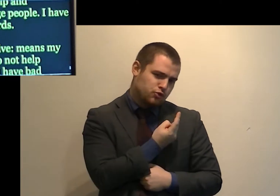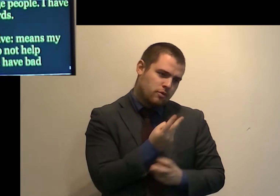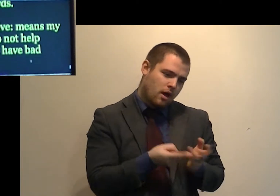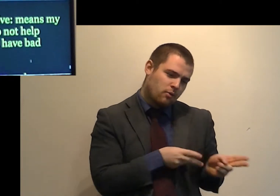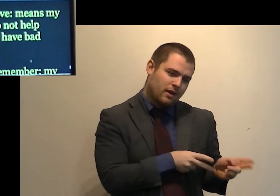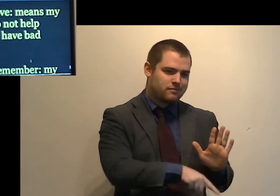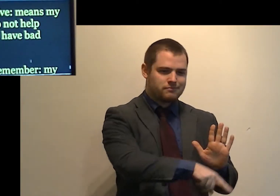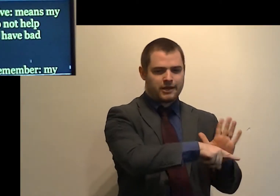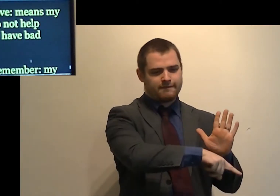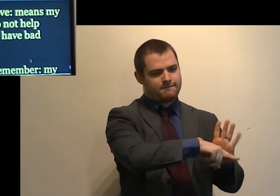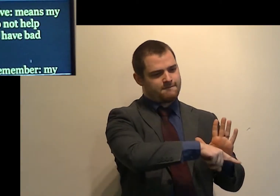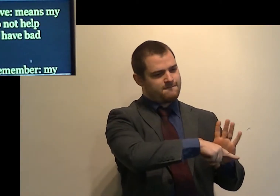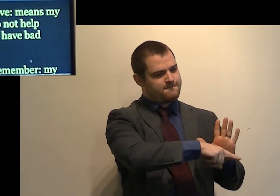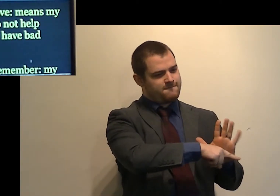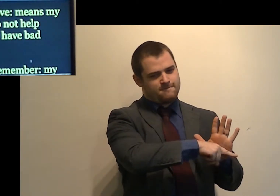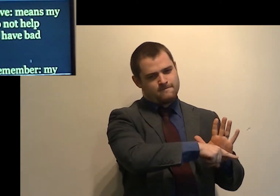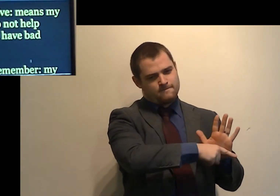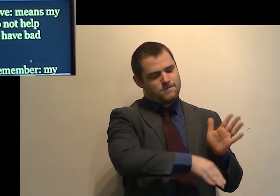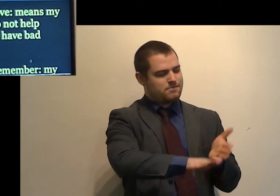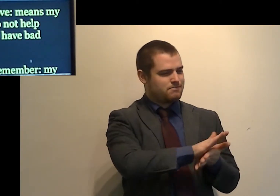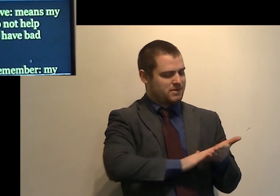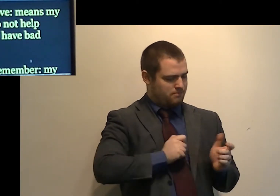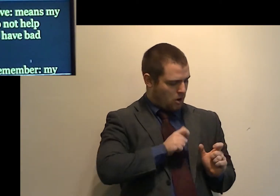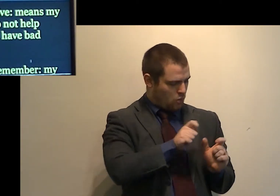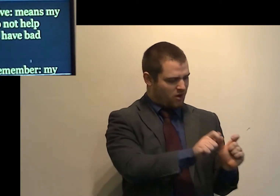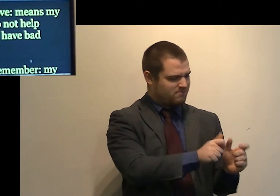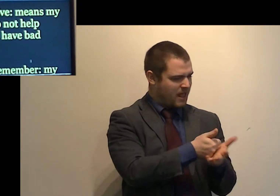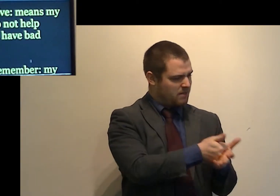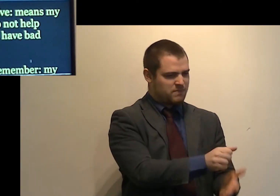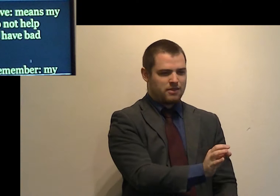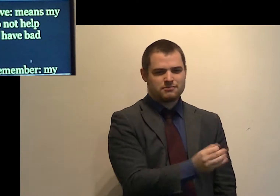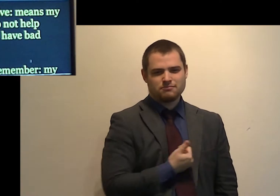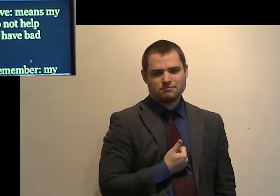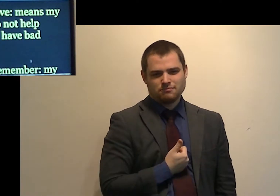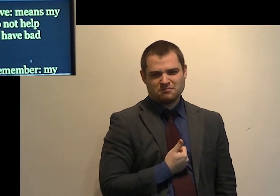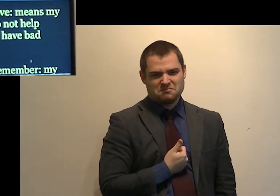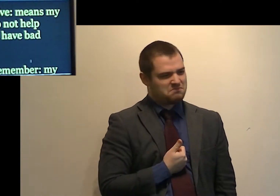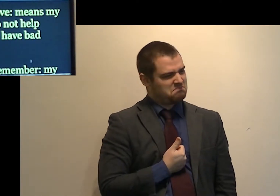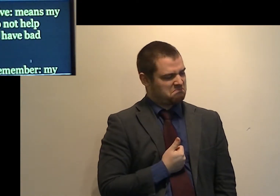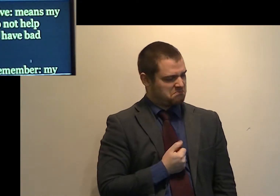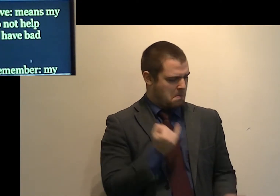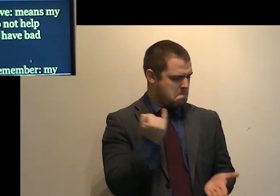negative means my words do not help people. I have bad words.